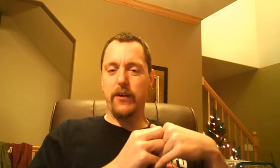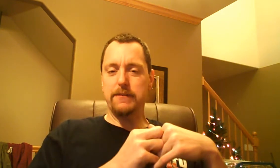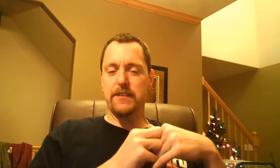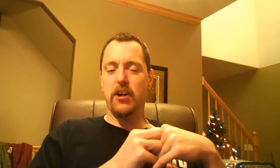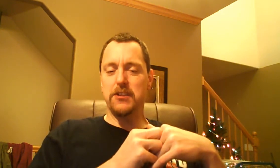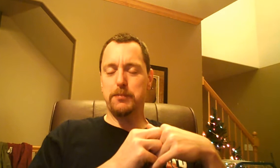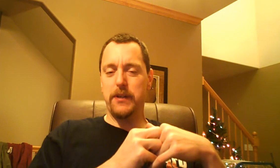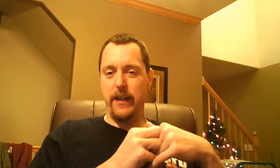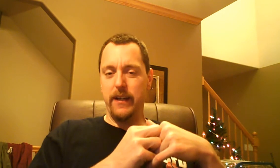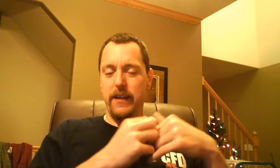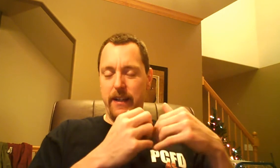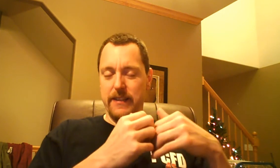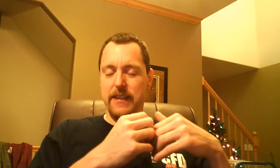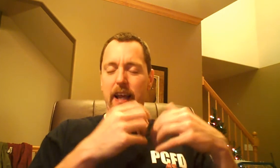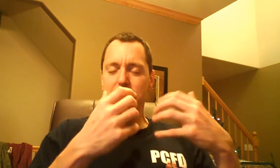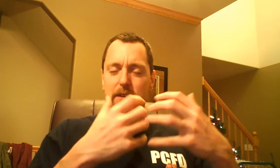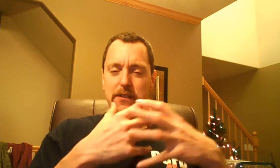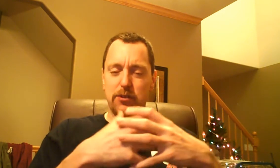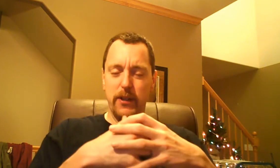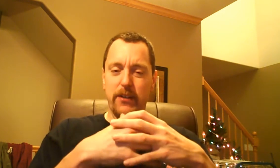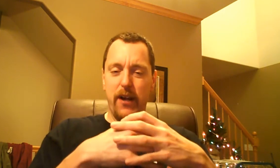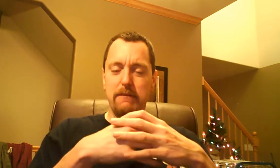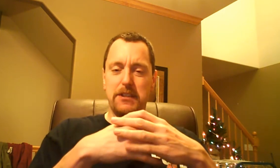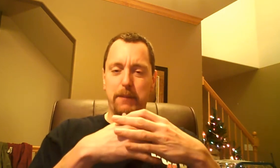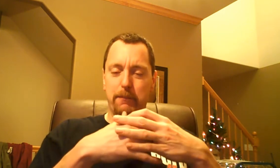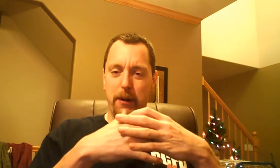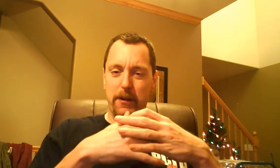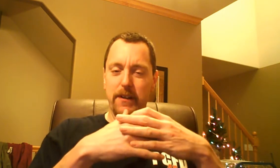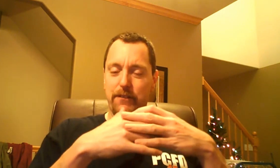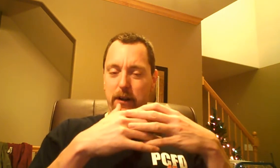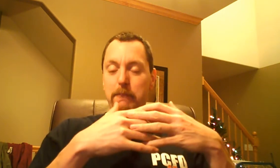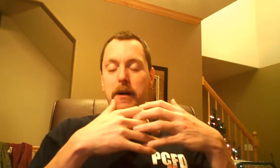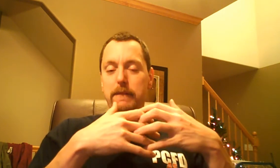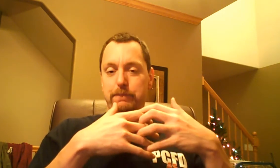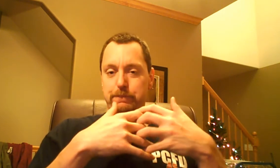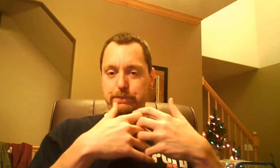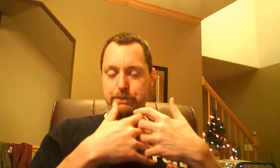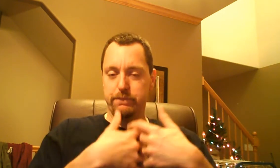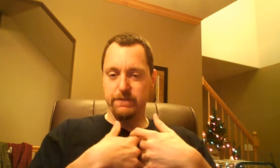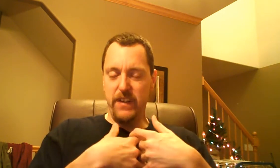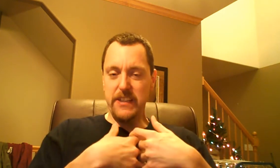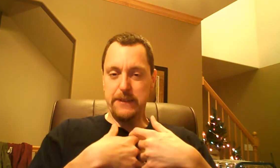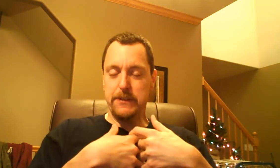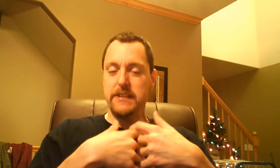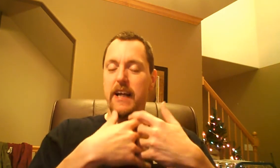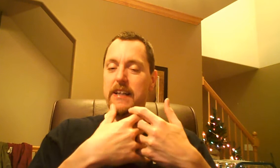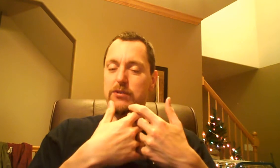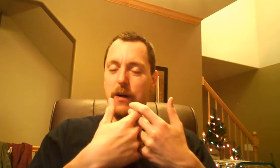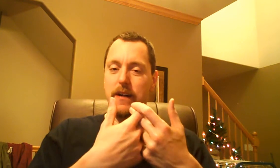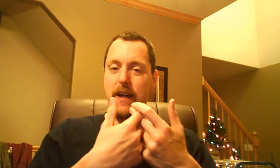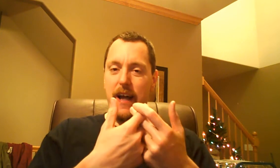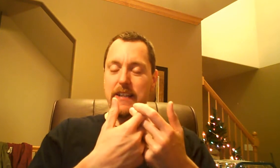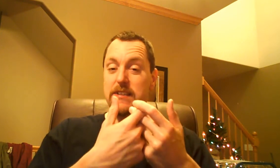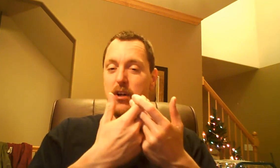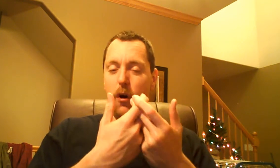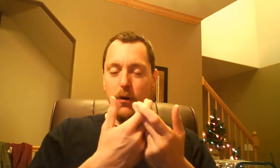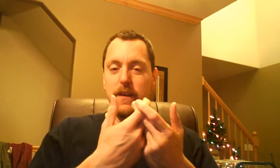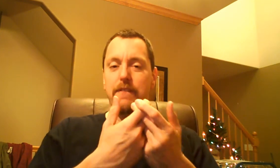grams of carbs per day is. And those 20 grams should be primarily from vegetables as well as only